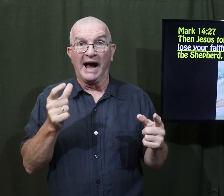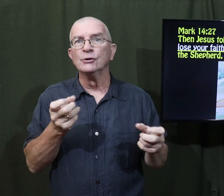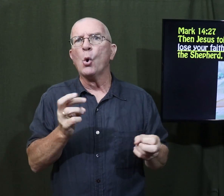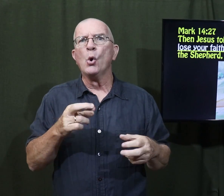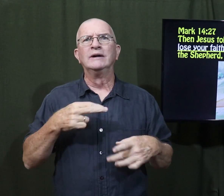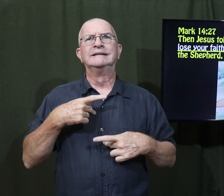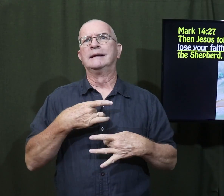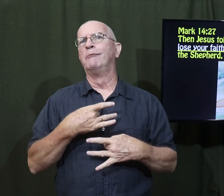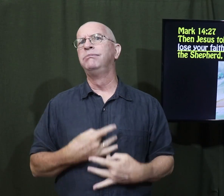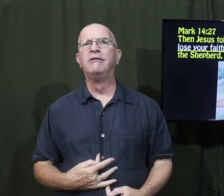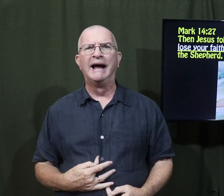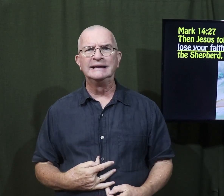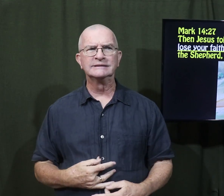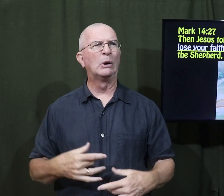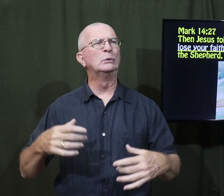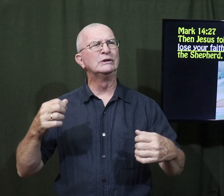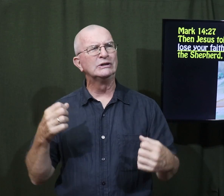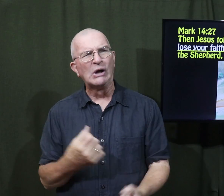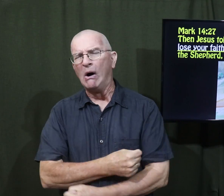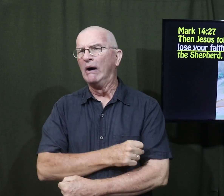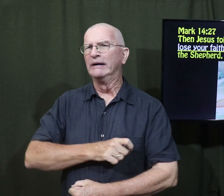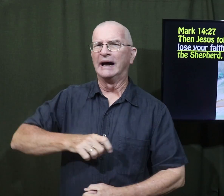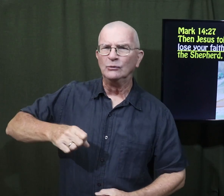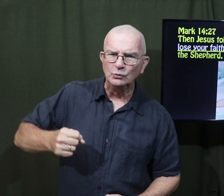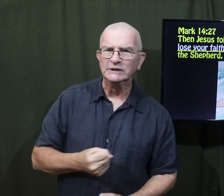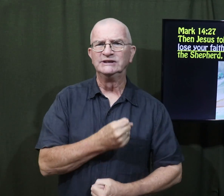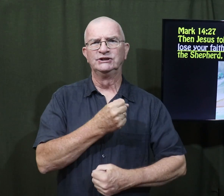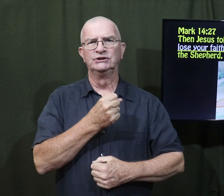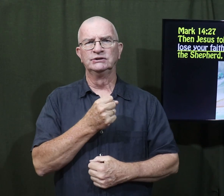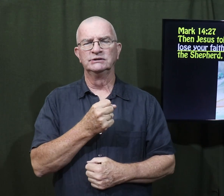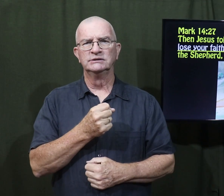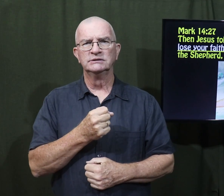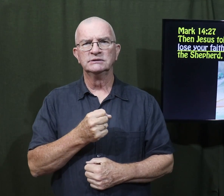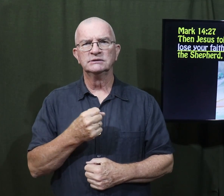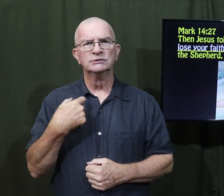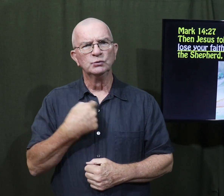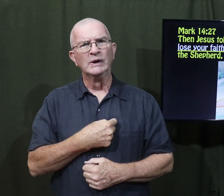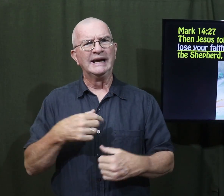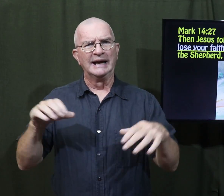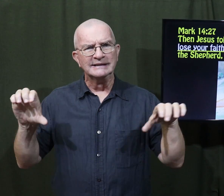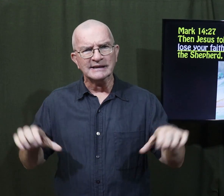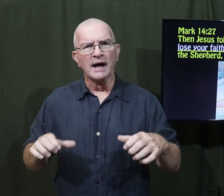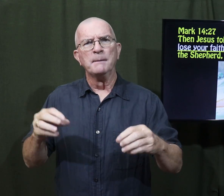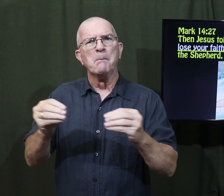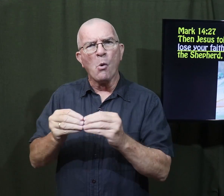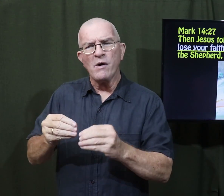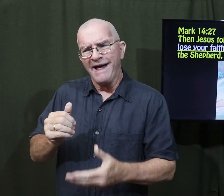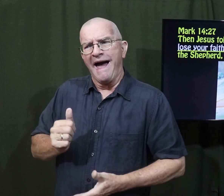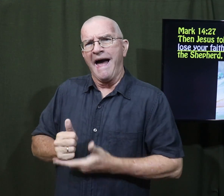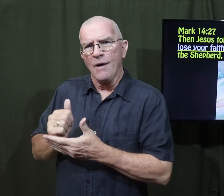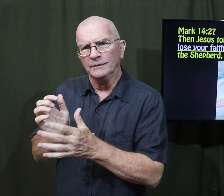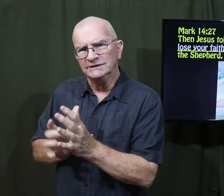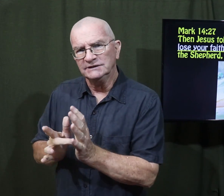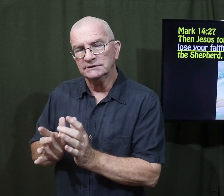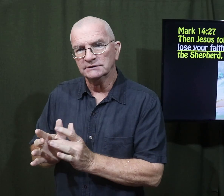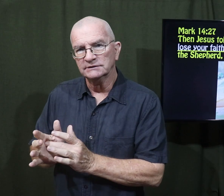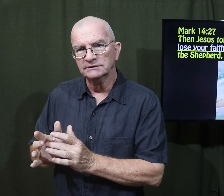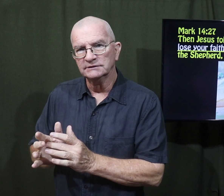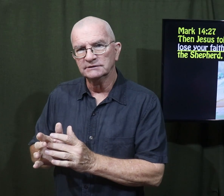They won't be surprised or depressed or, Oh, I wish I hadn't. I wish I had done